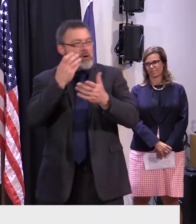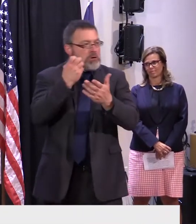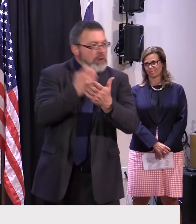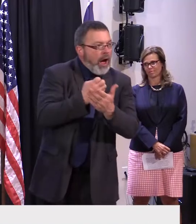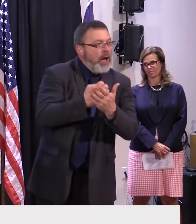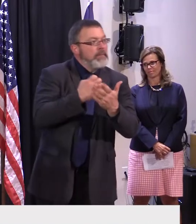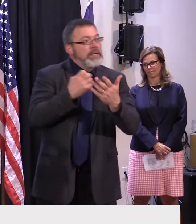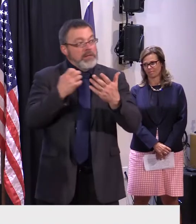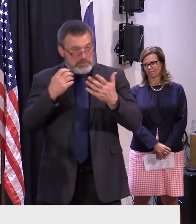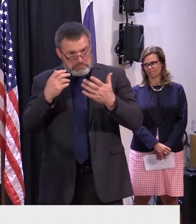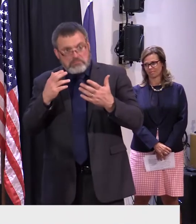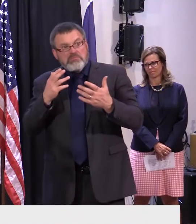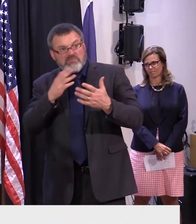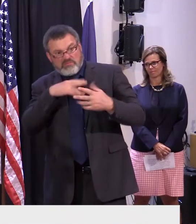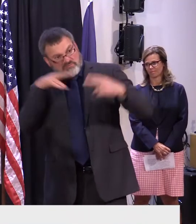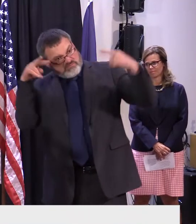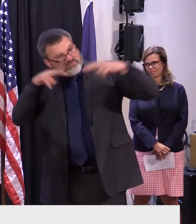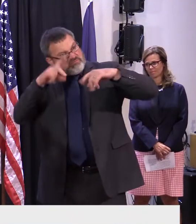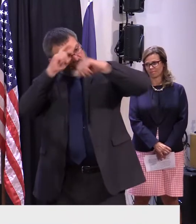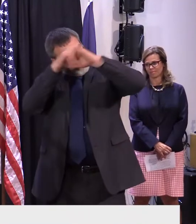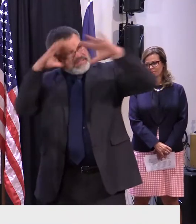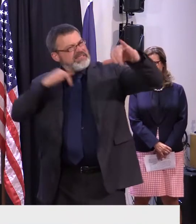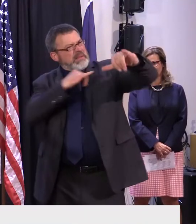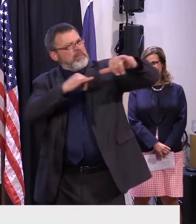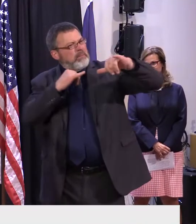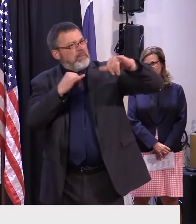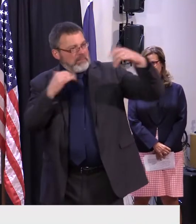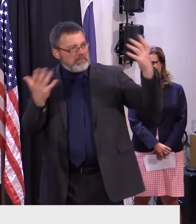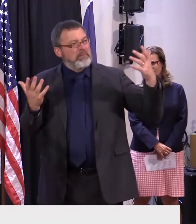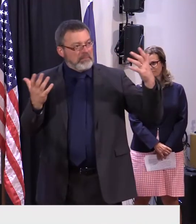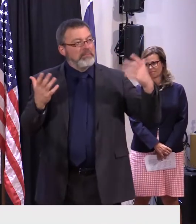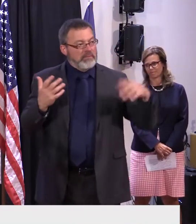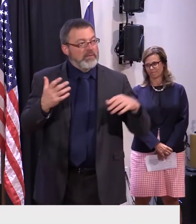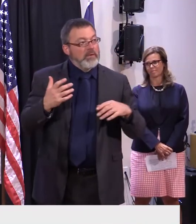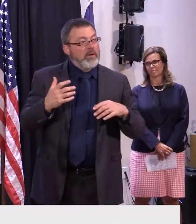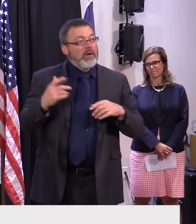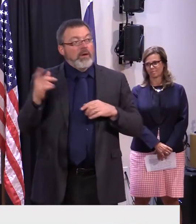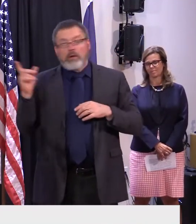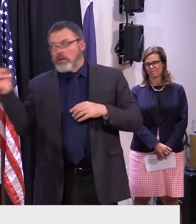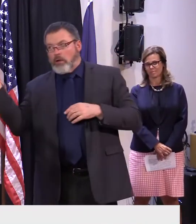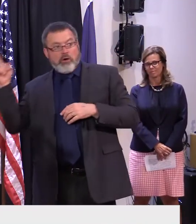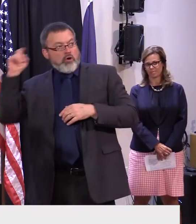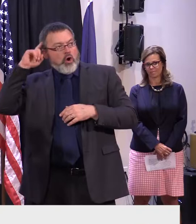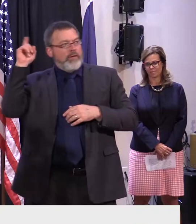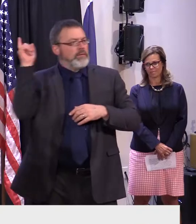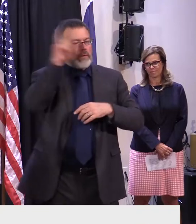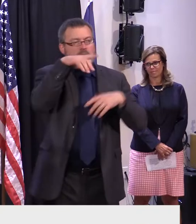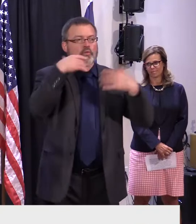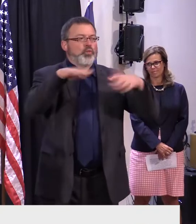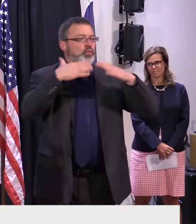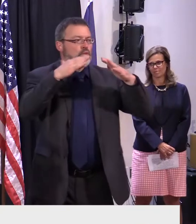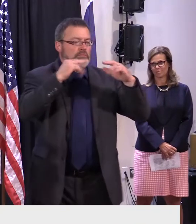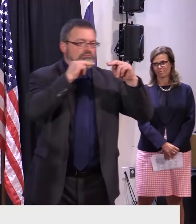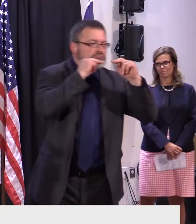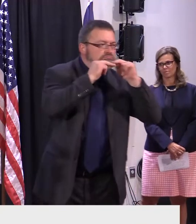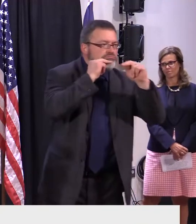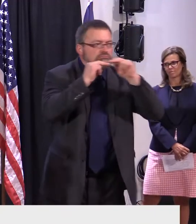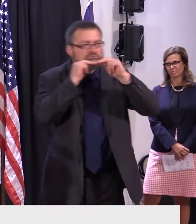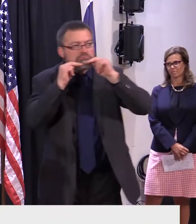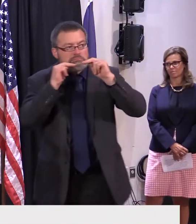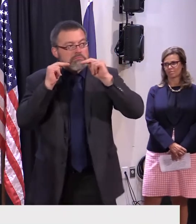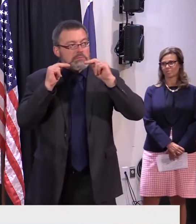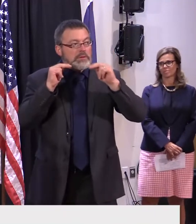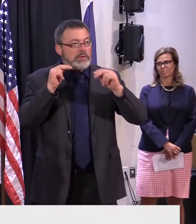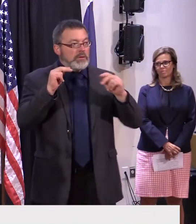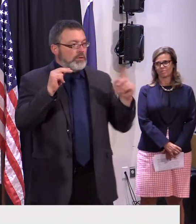companies. And, again, the Governor having a presence there really matters on many markets. mean, New York, they're not going to get that type